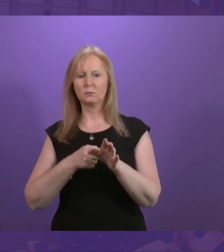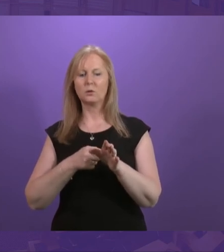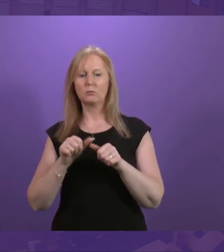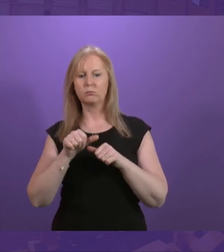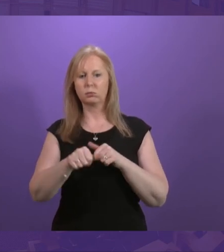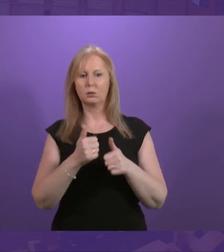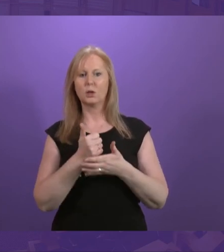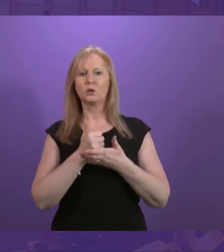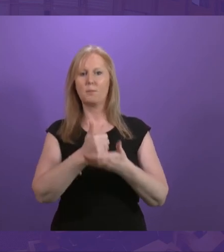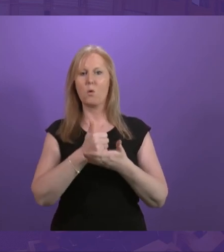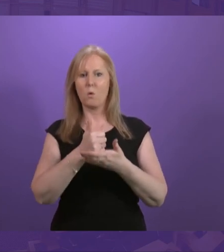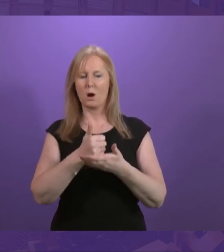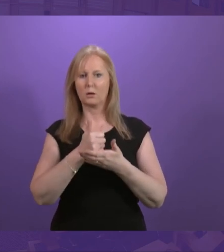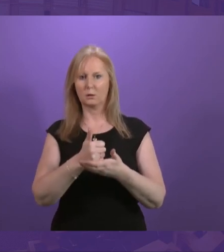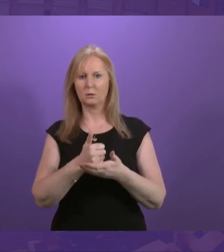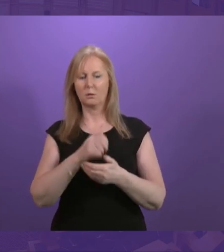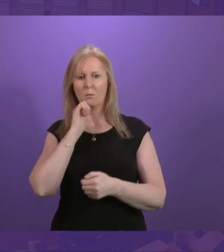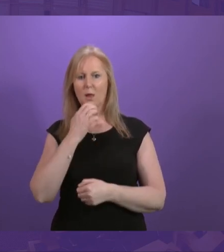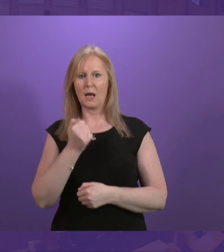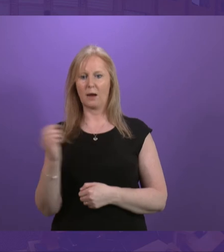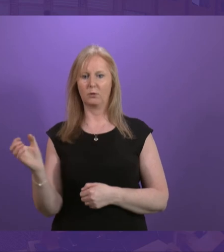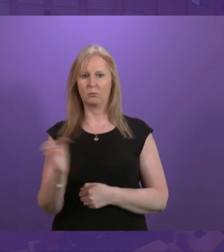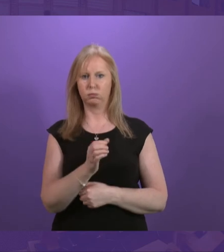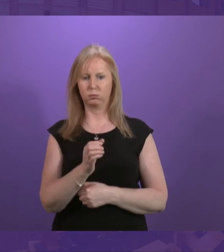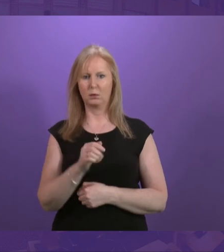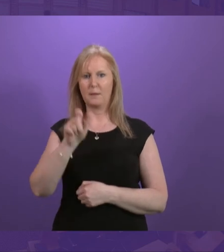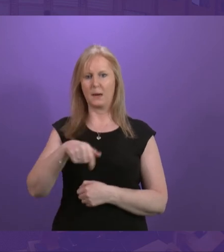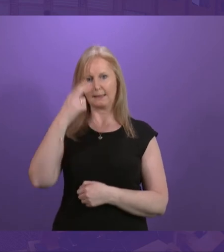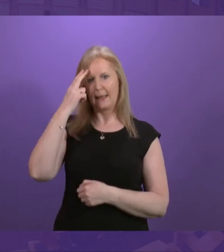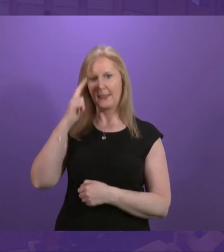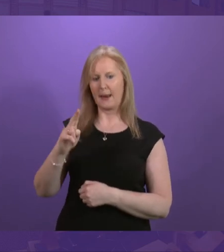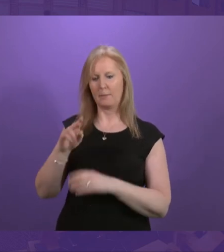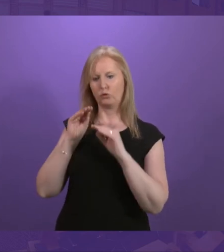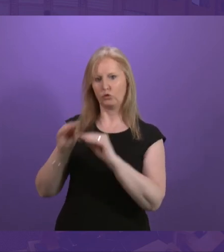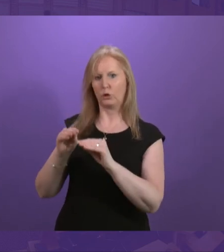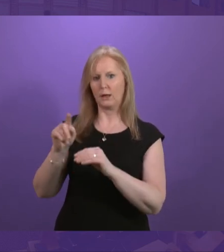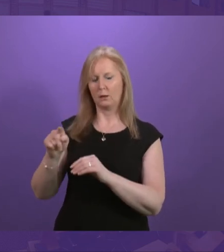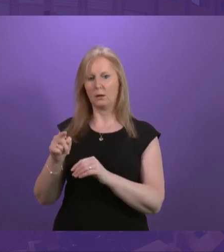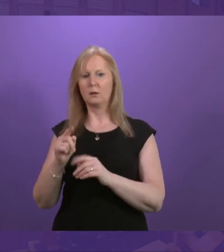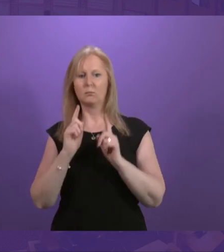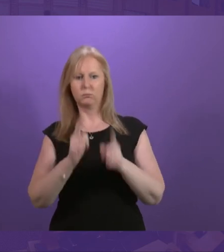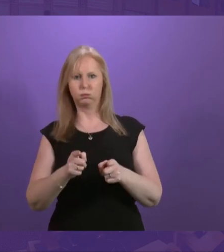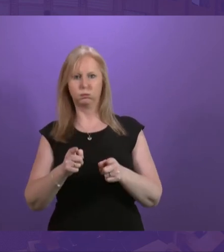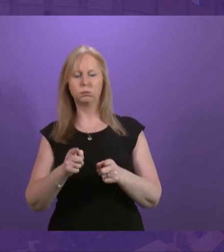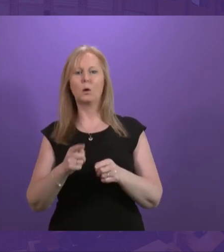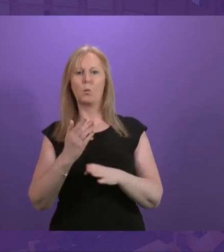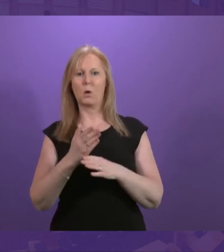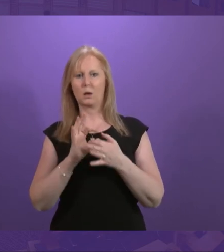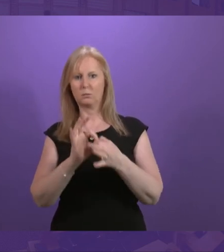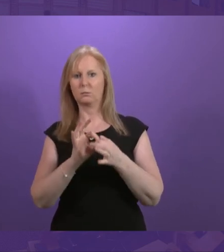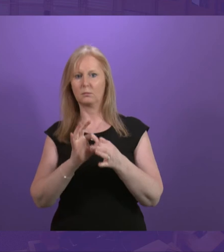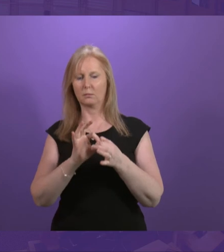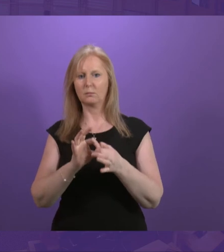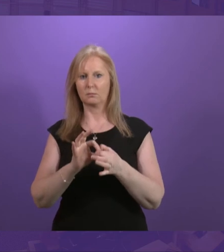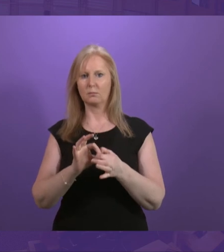support. A named and trained key worker will coordinate the individual's dementia care with other elements of their care and